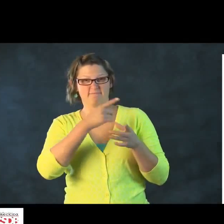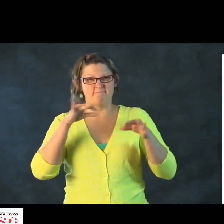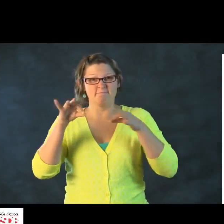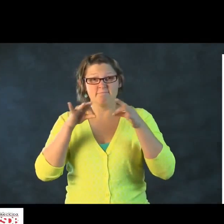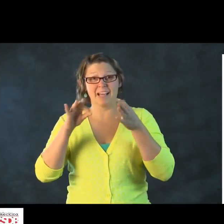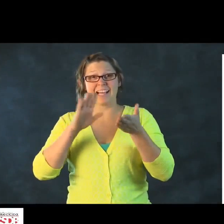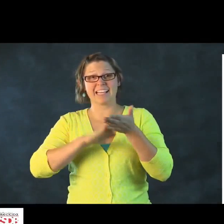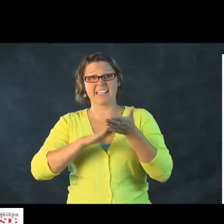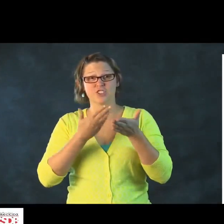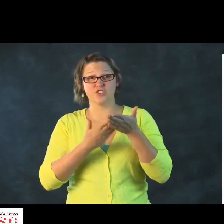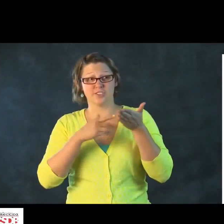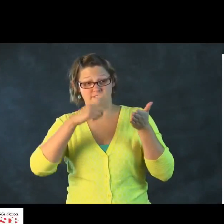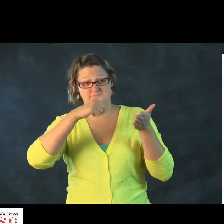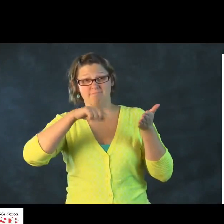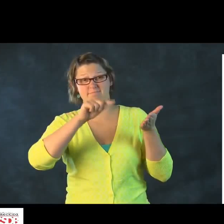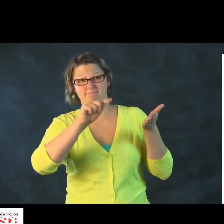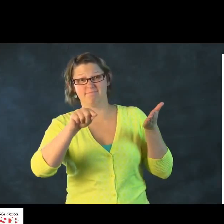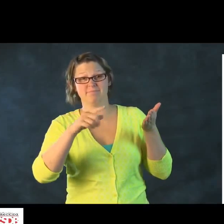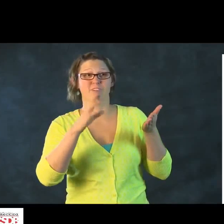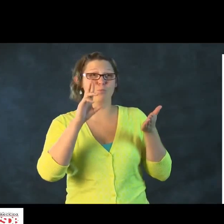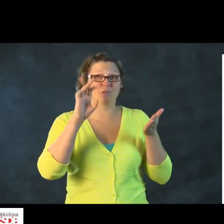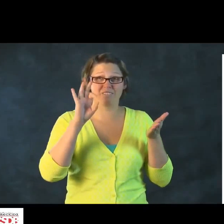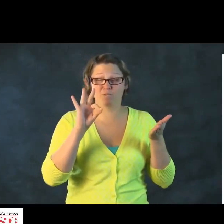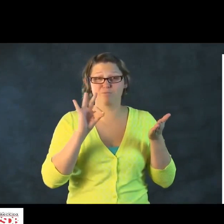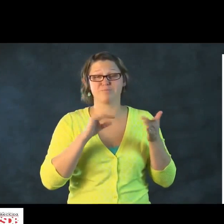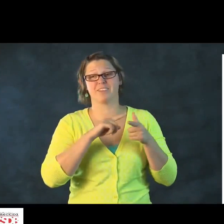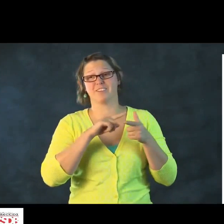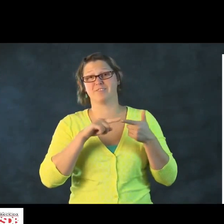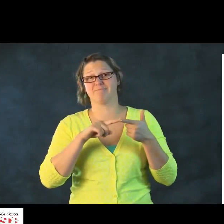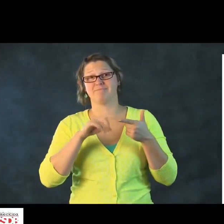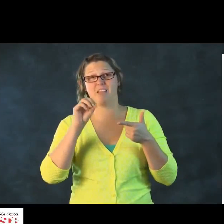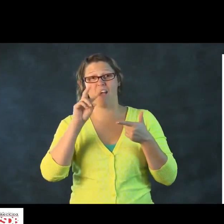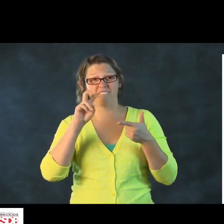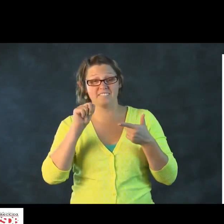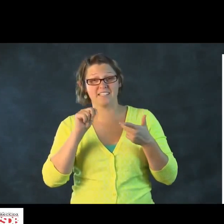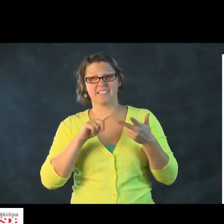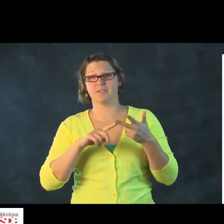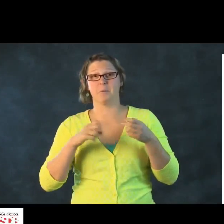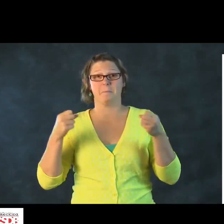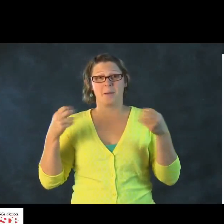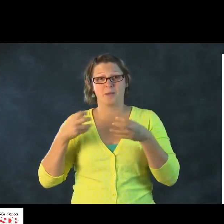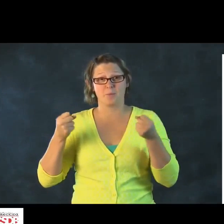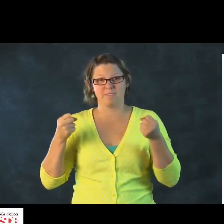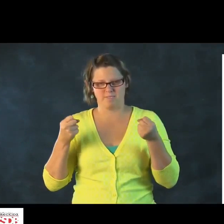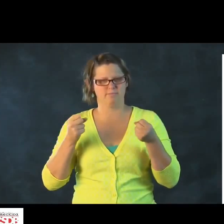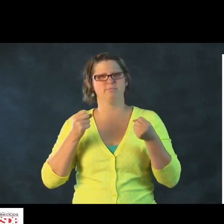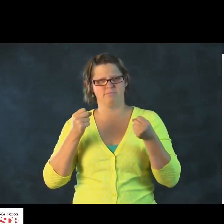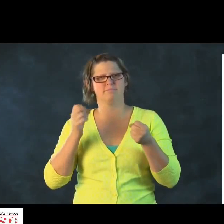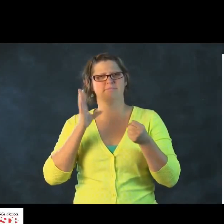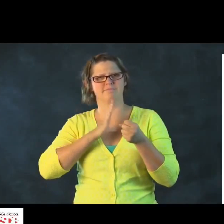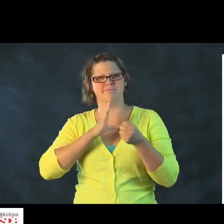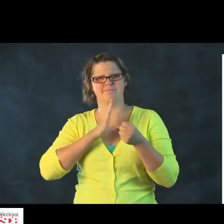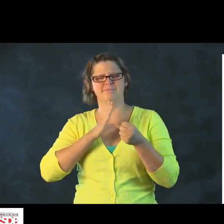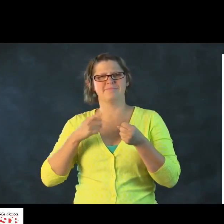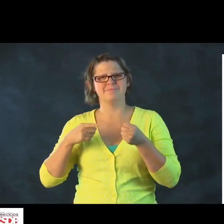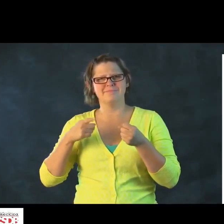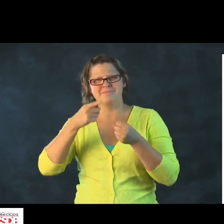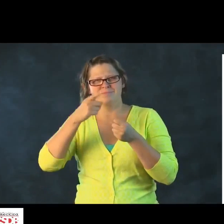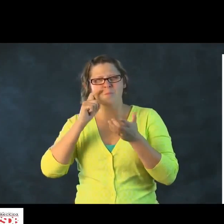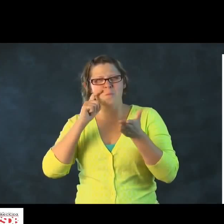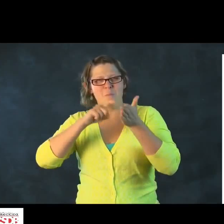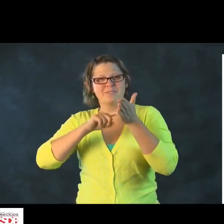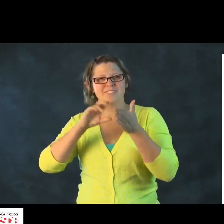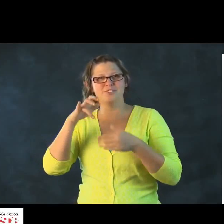That clip that you just saw, they were in the kitchen and explaining the different things that you would find in the kitchen, to include an oven, a microwave, a